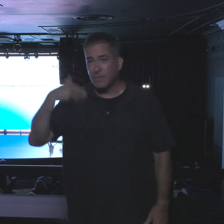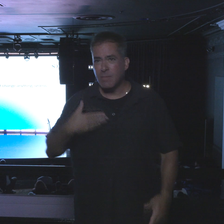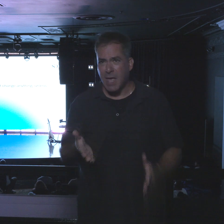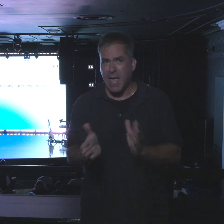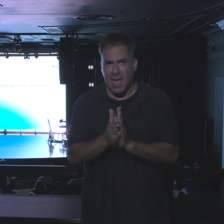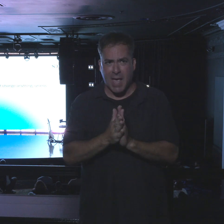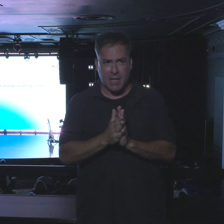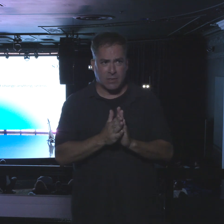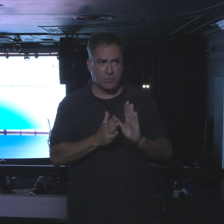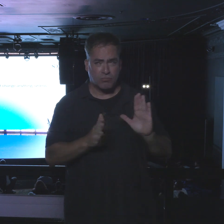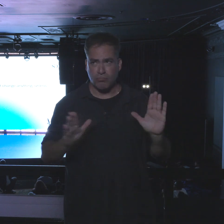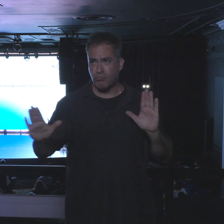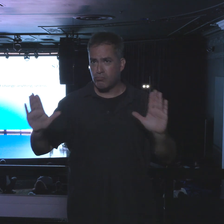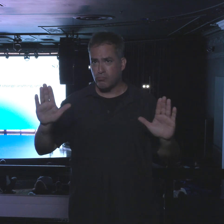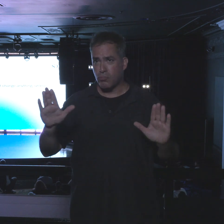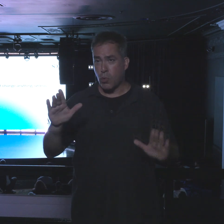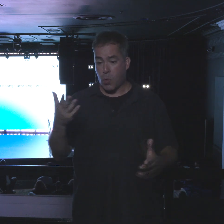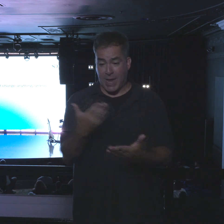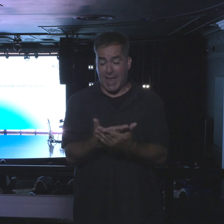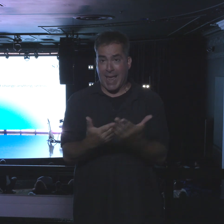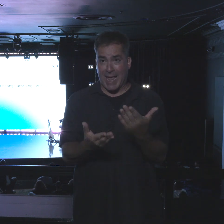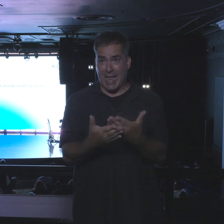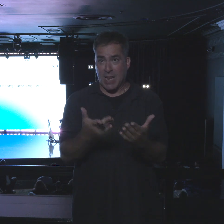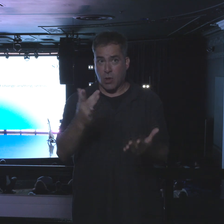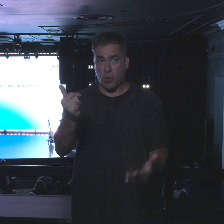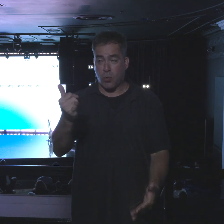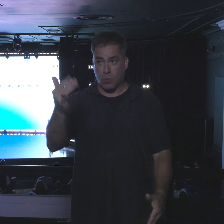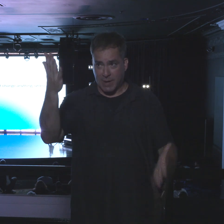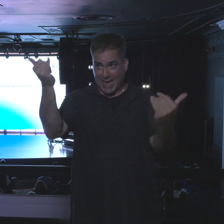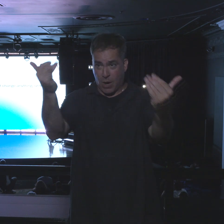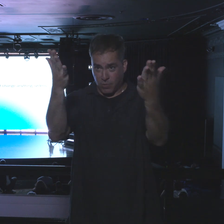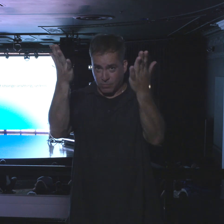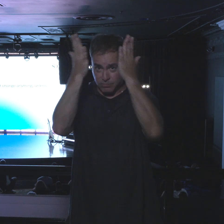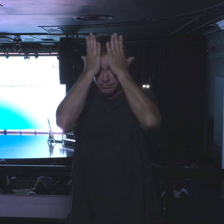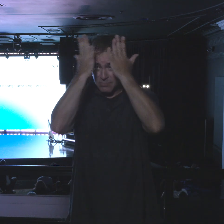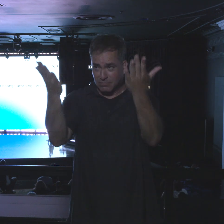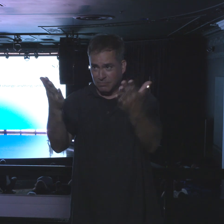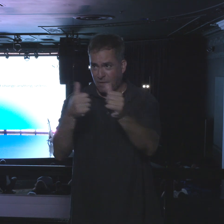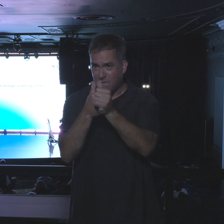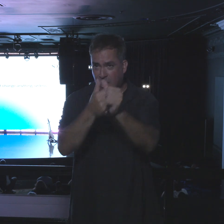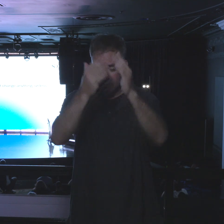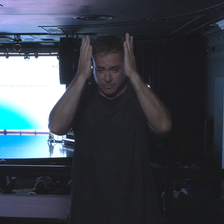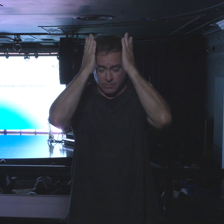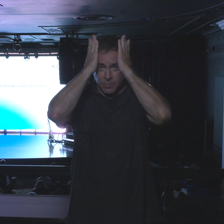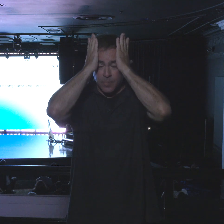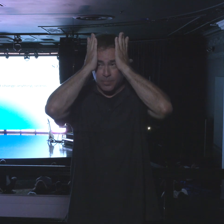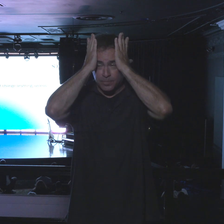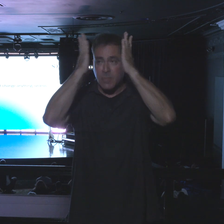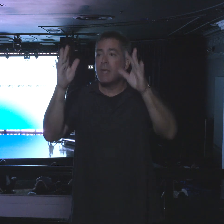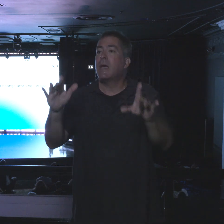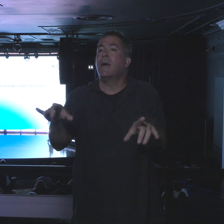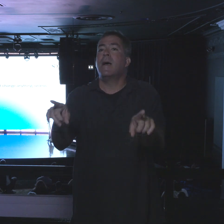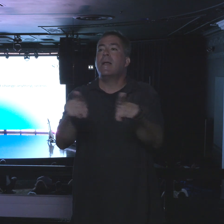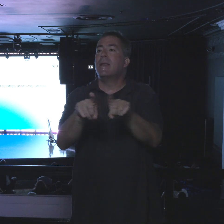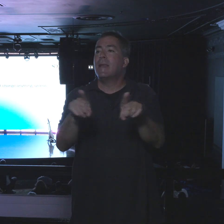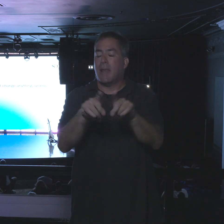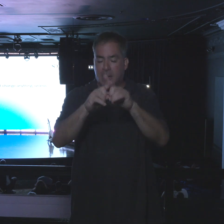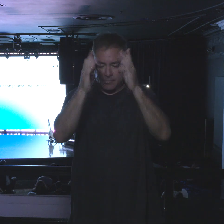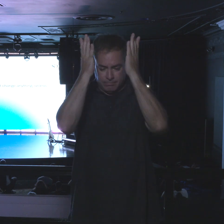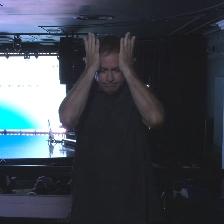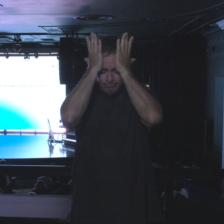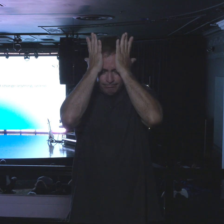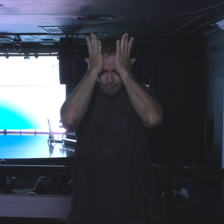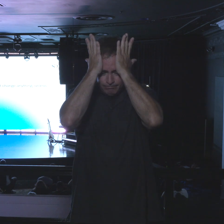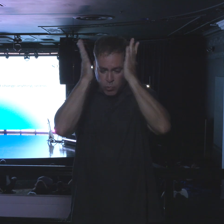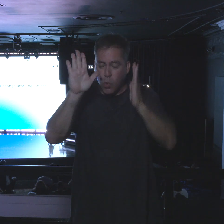just to put your hands on your head as though we're placing them on the